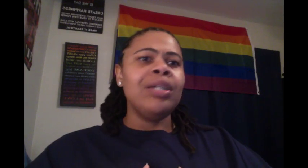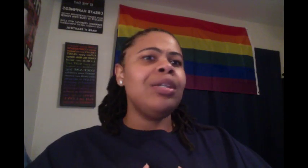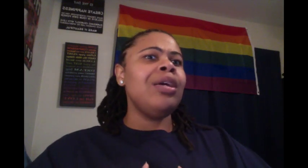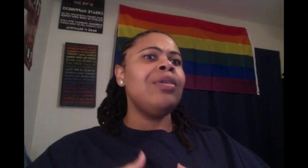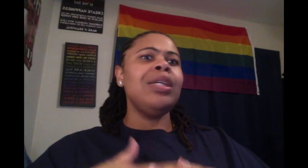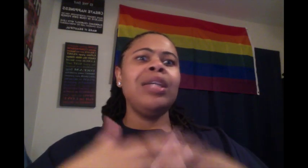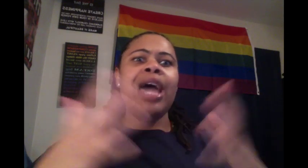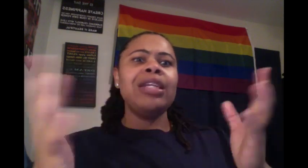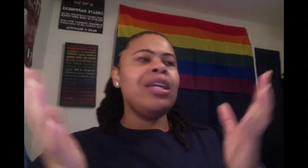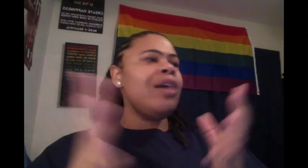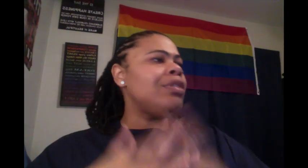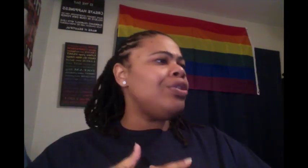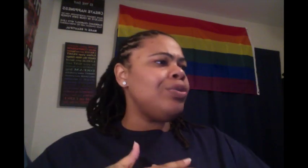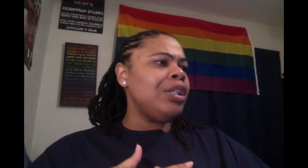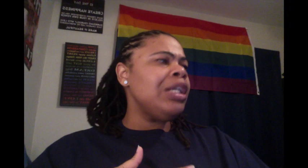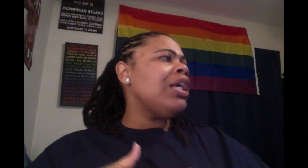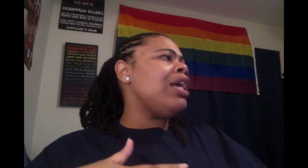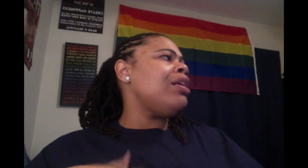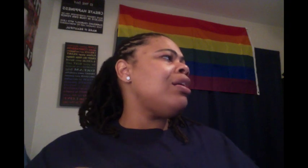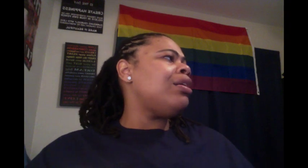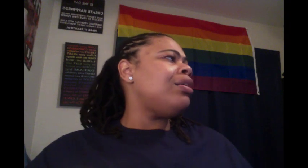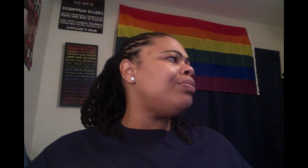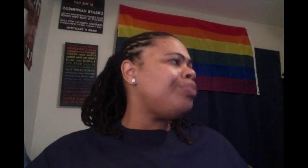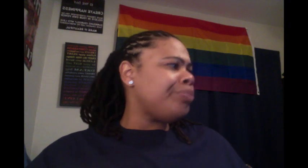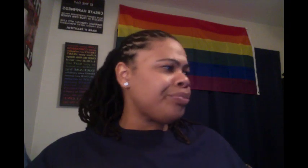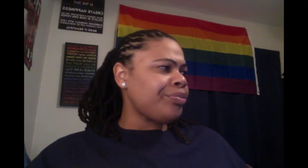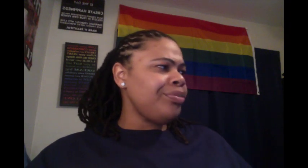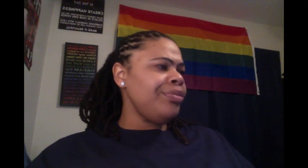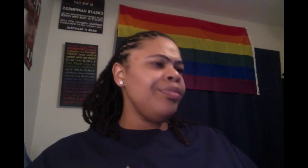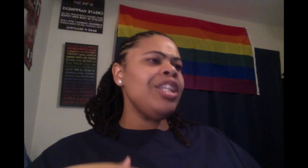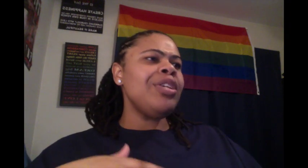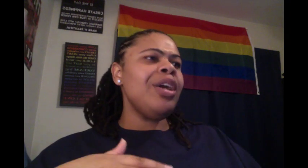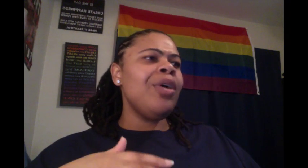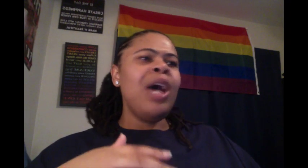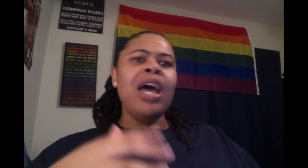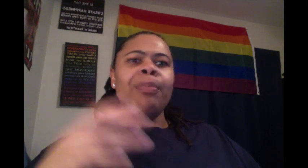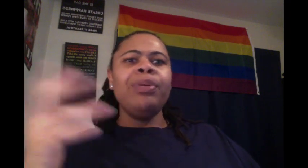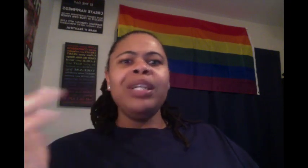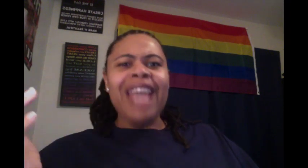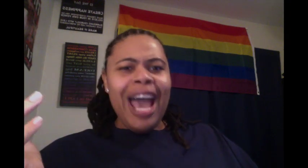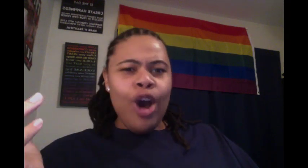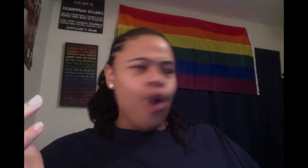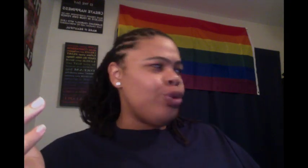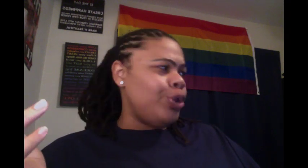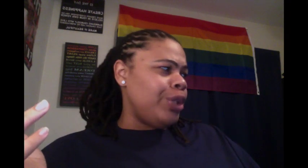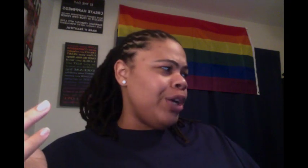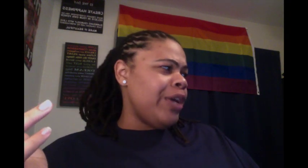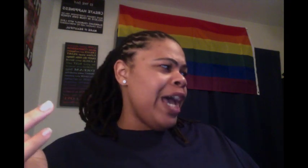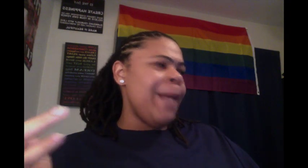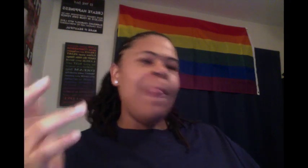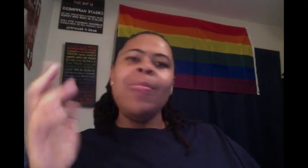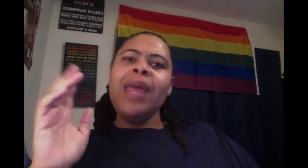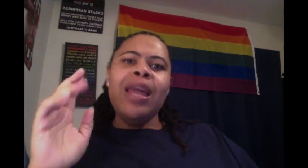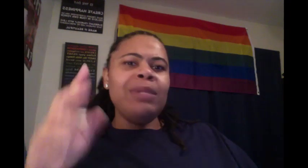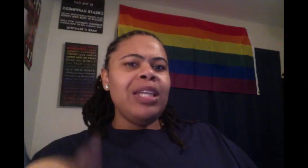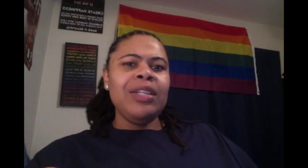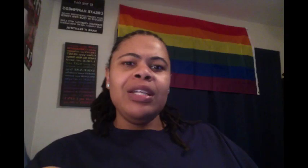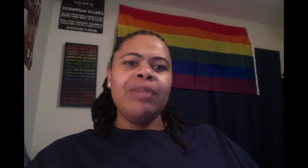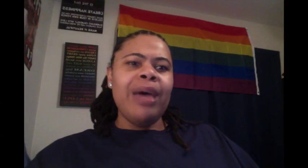You know, he got to get off the duty and, um, you know, put Cal on duty. Okay. Now, let me tell you something about